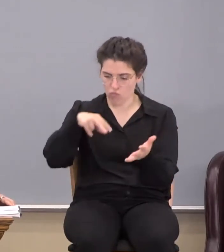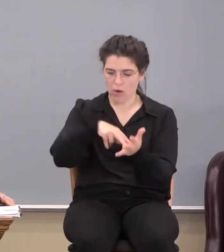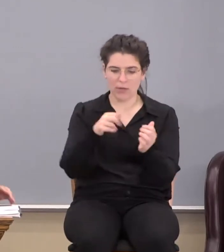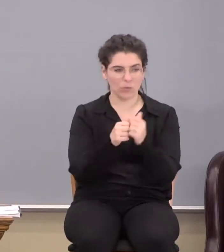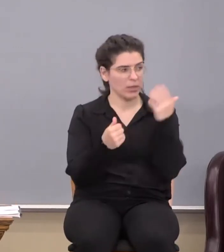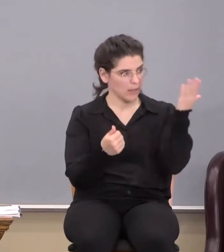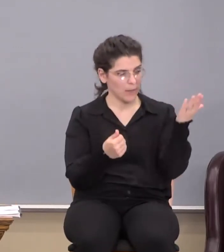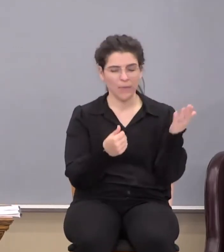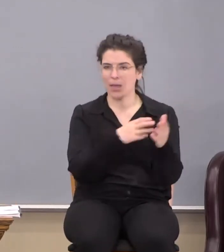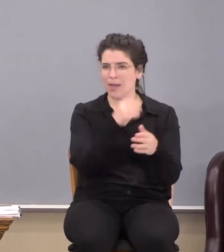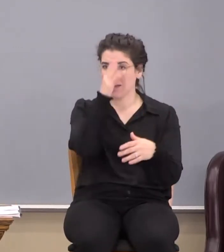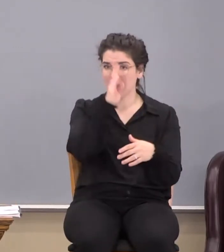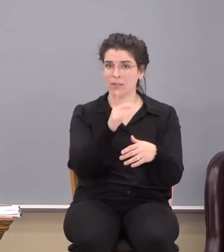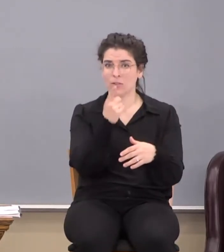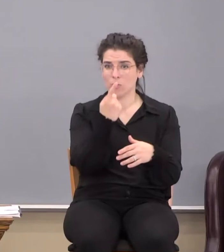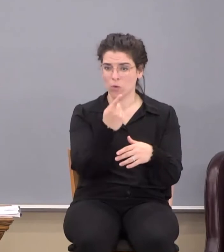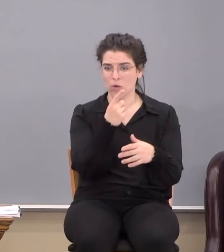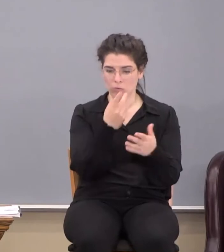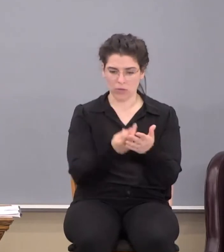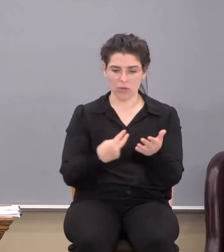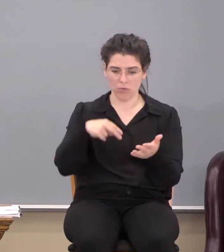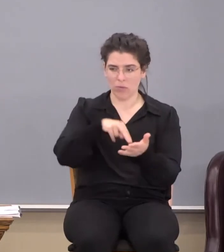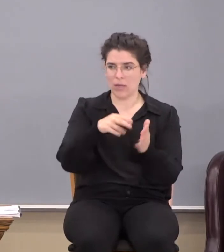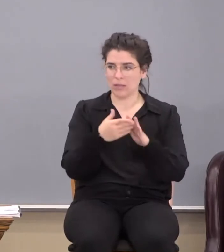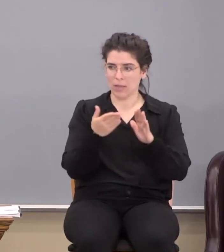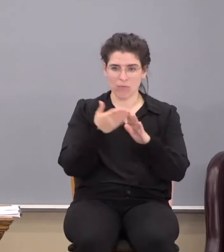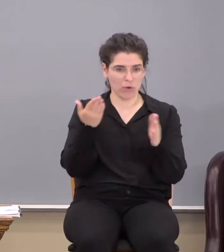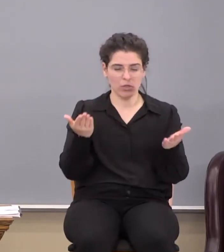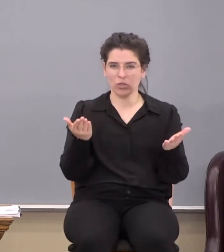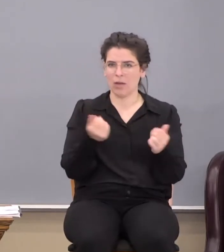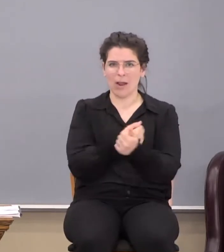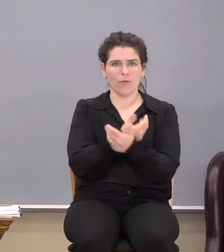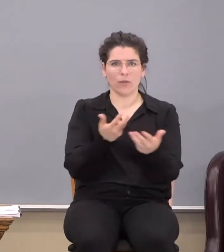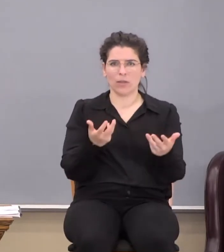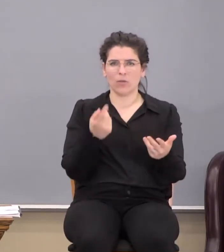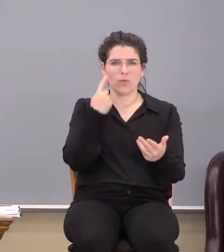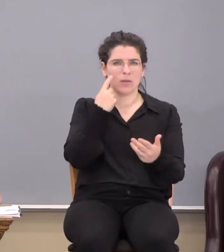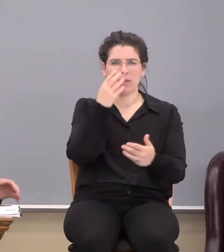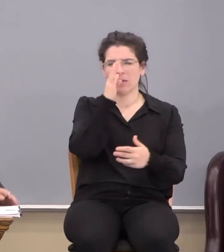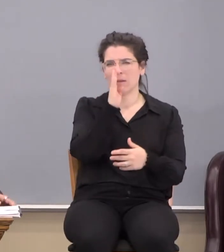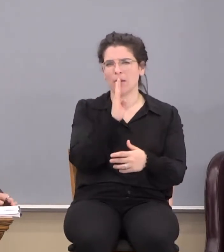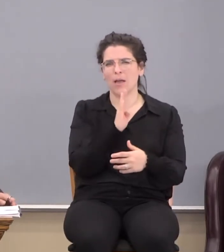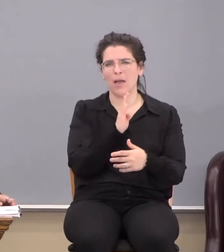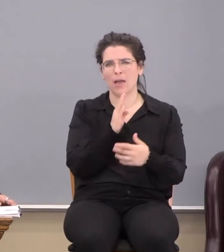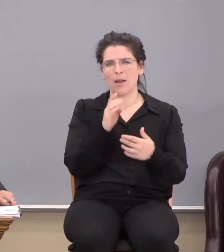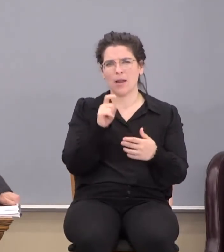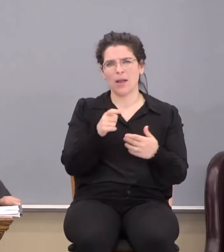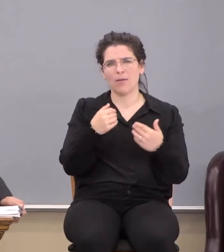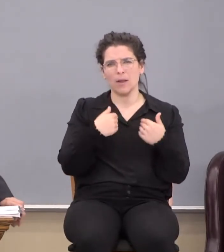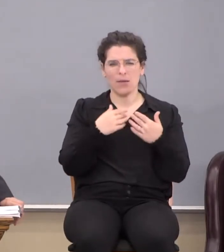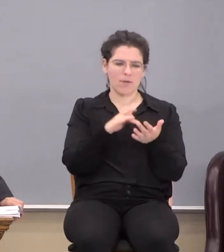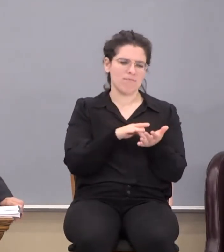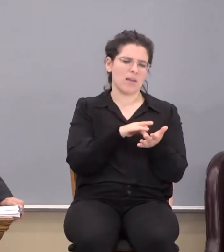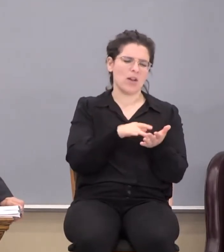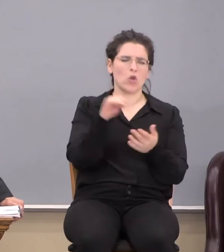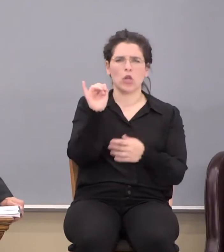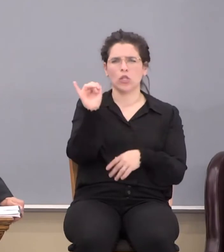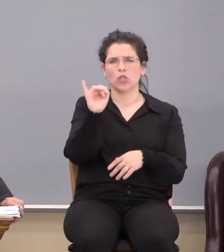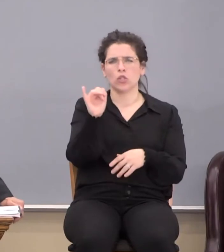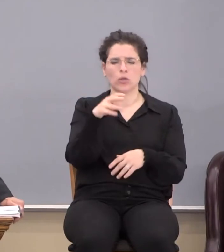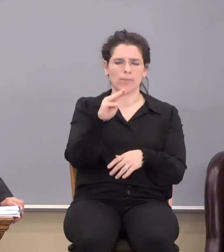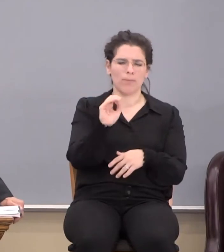up with him, and God's the one that did the operation. You think that God, does God have to have any medical insurance,